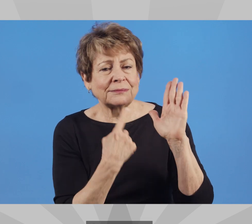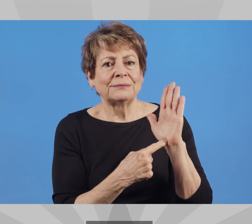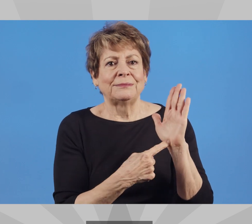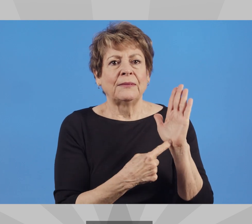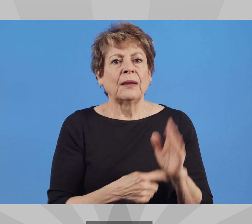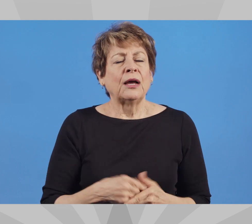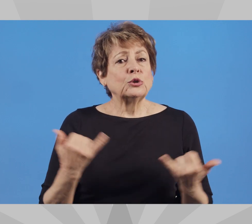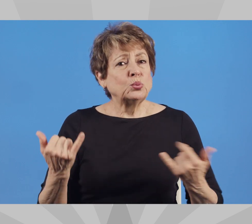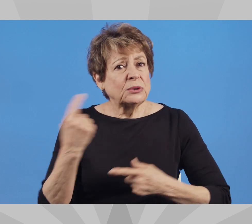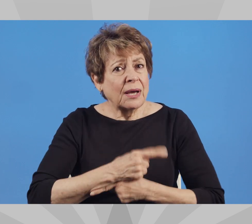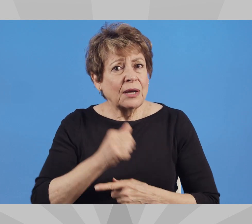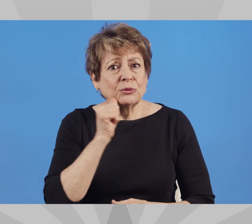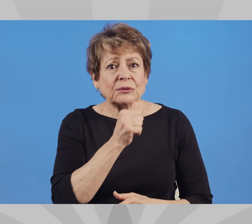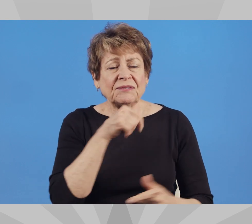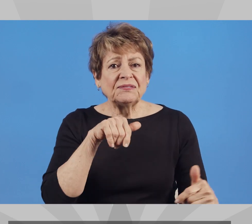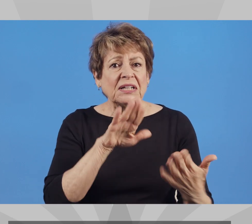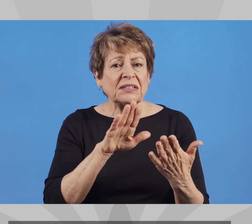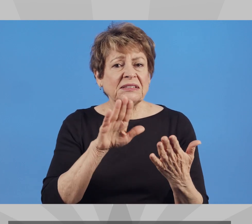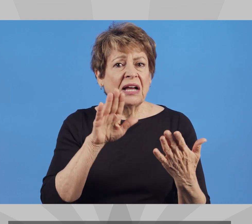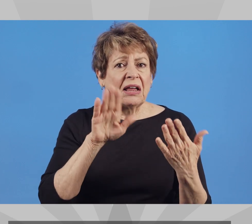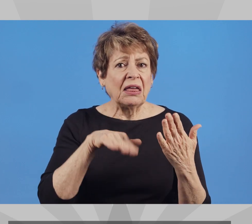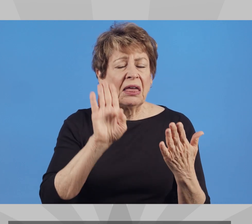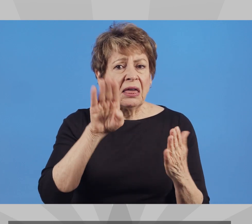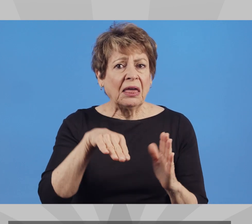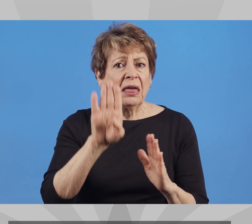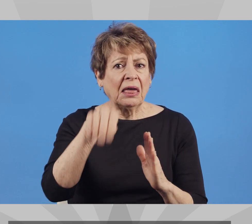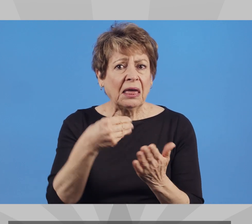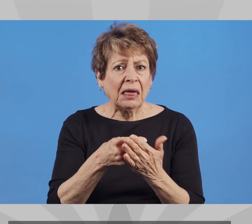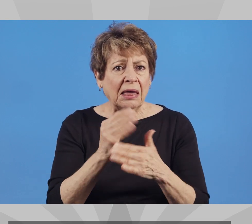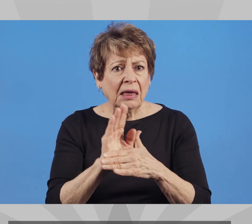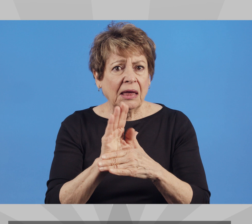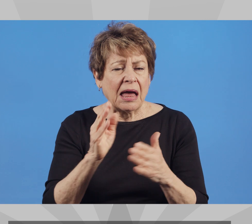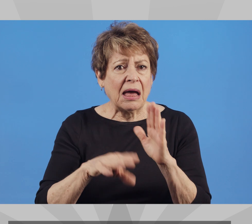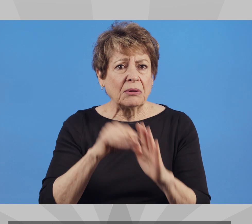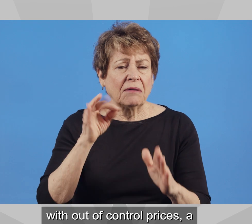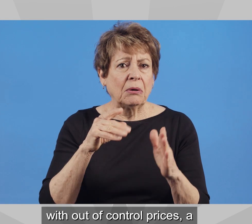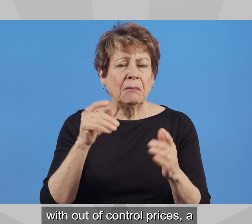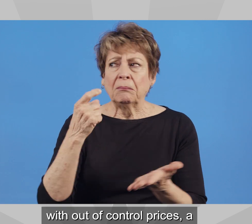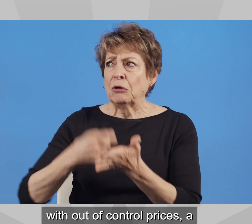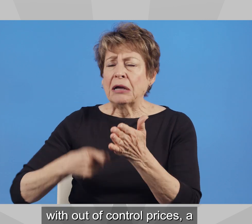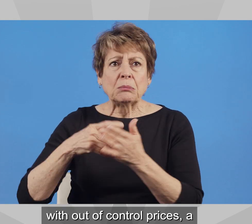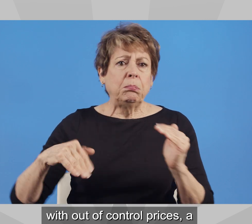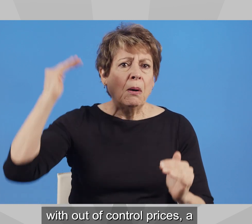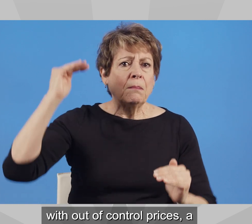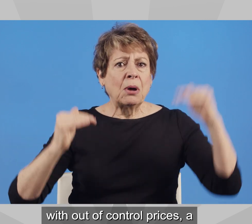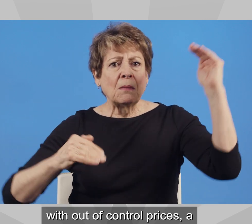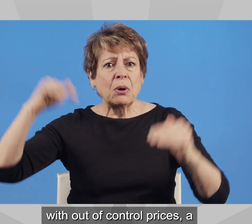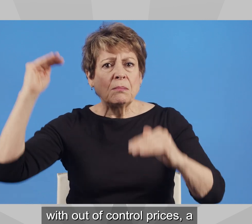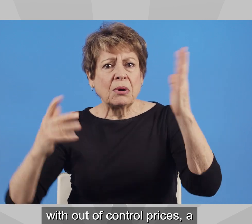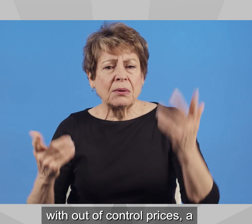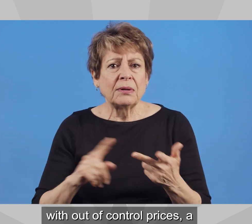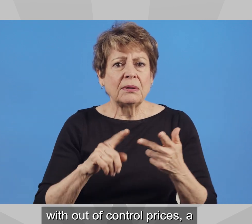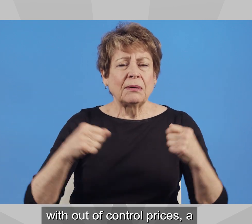Statement Today, Arizona faces a flailing economy with out-of-control prices,